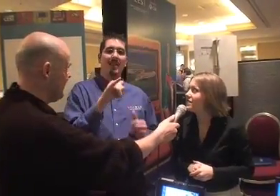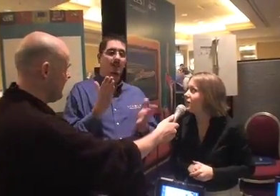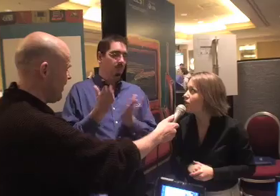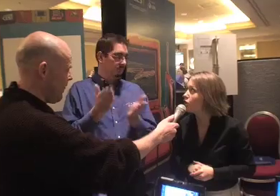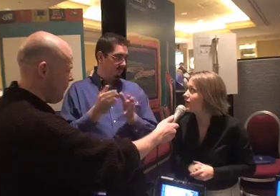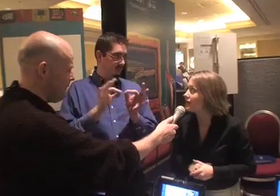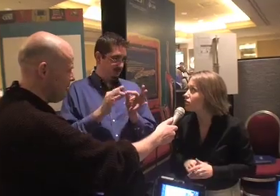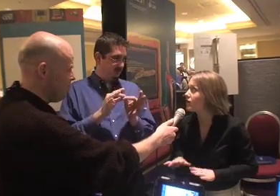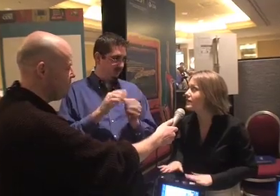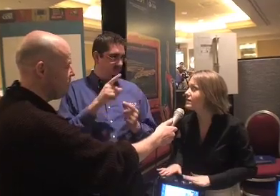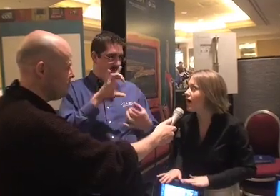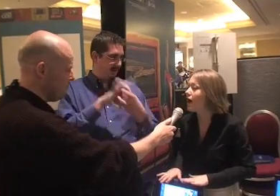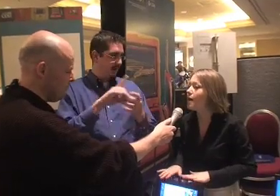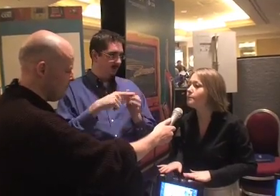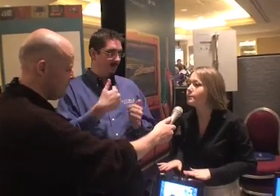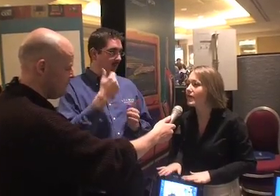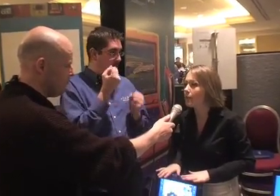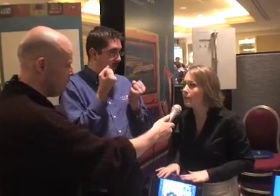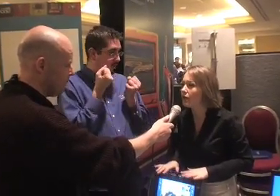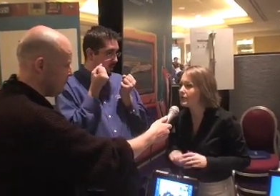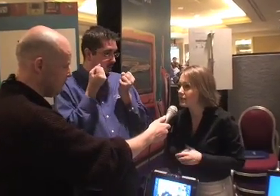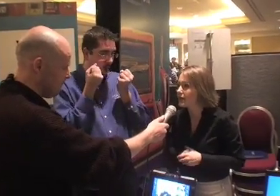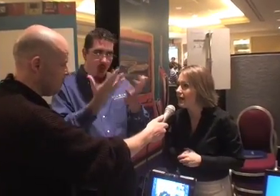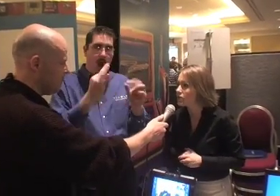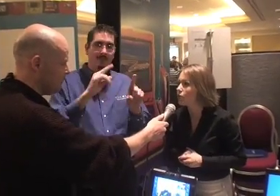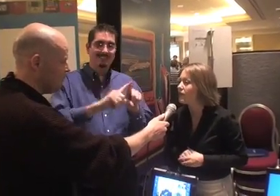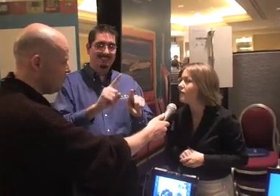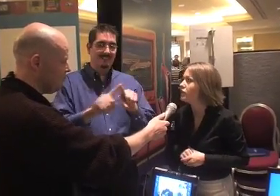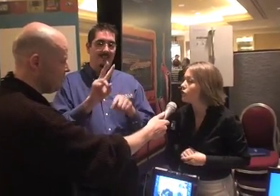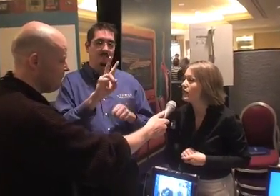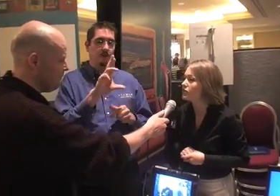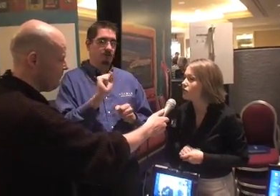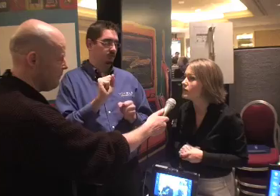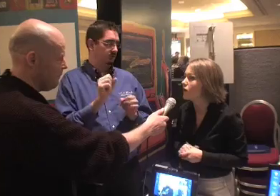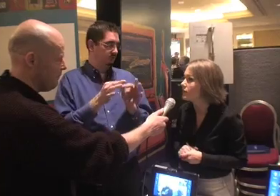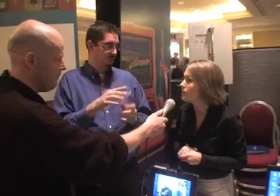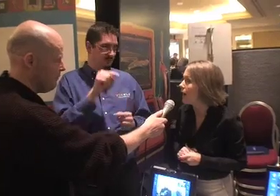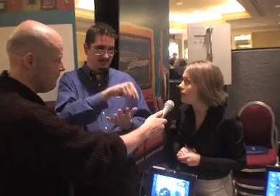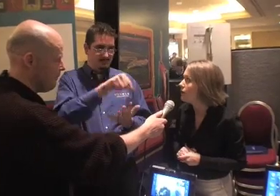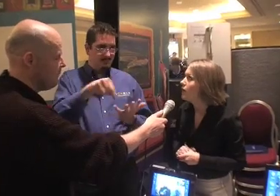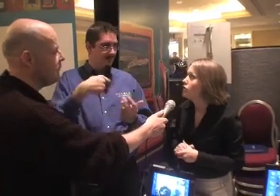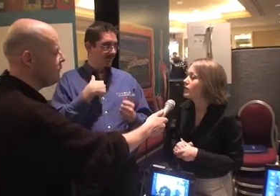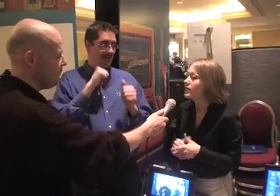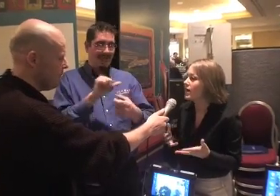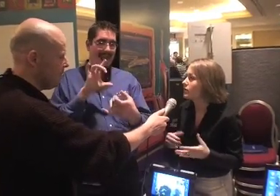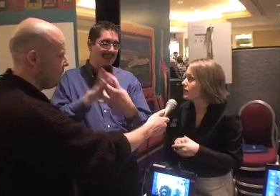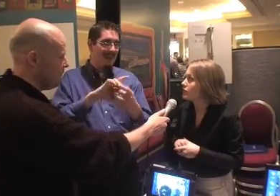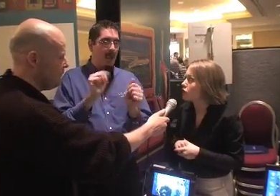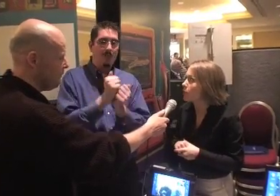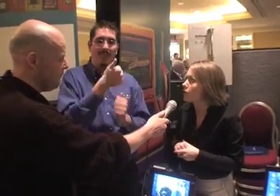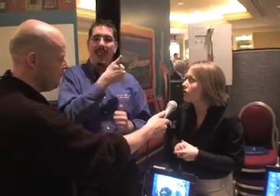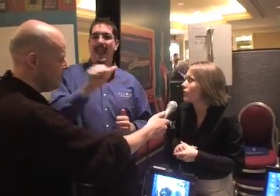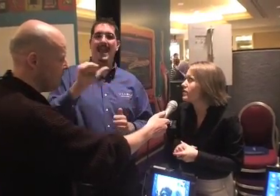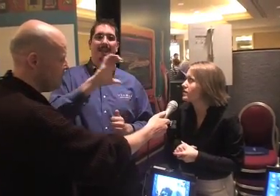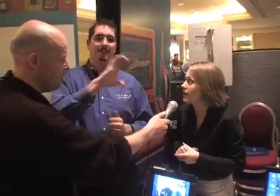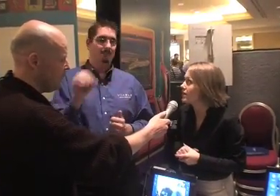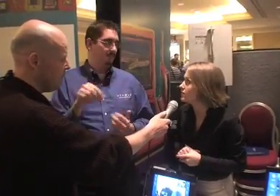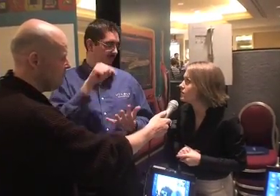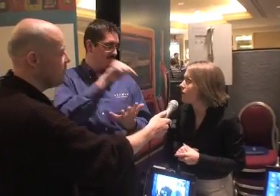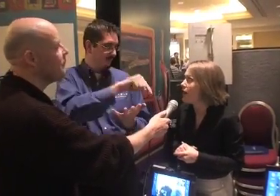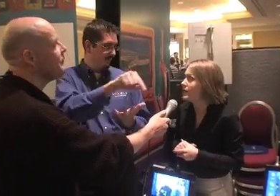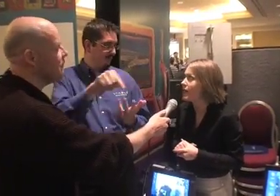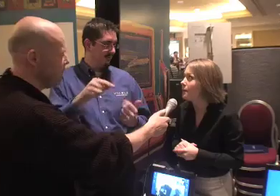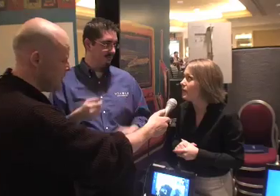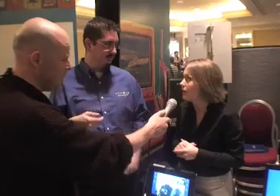This, the video relay service, capability to connect with a video relay service on the spot. You can connect with an interpreter within